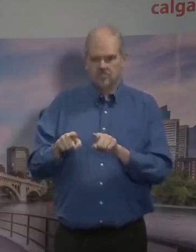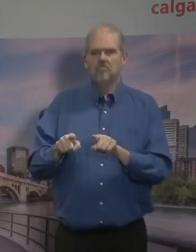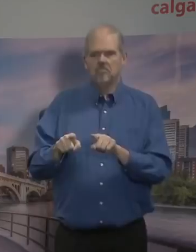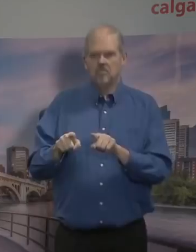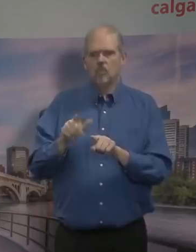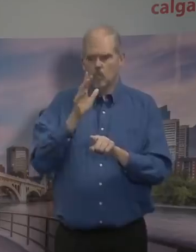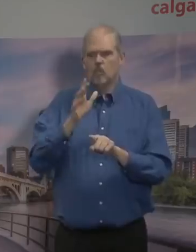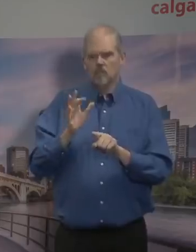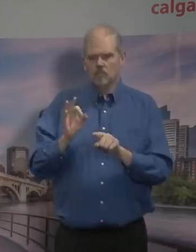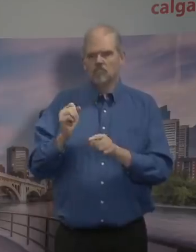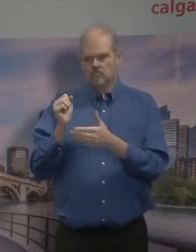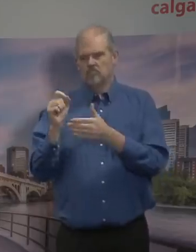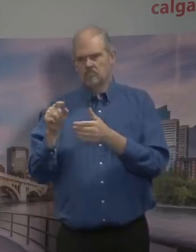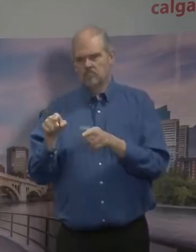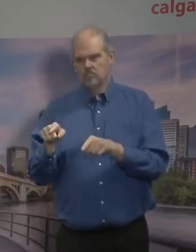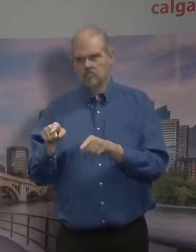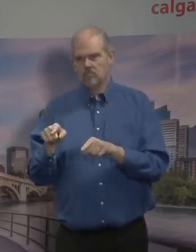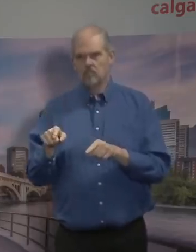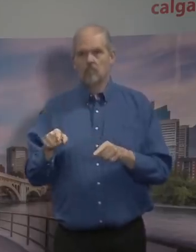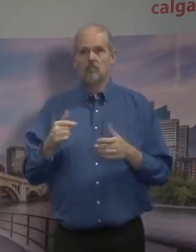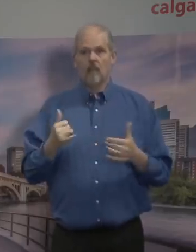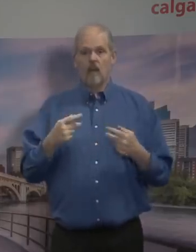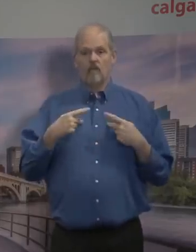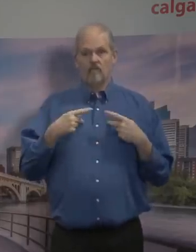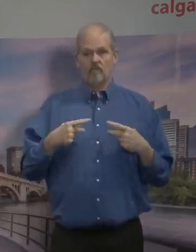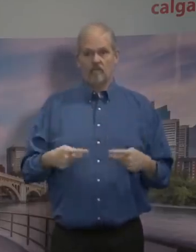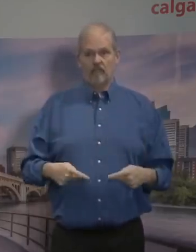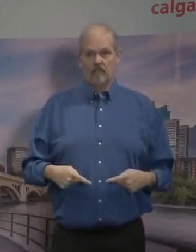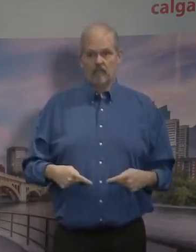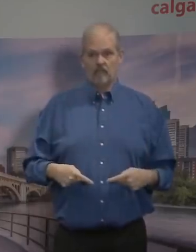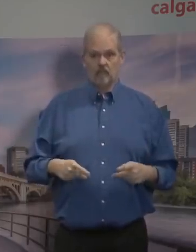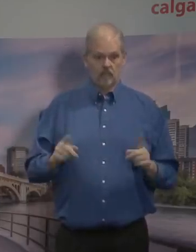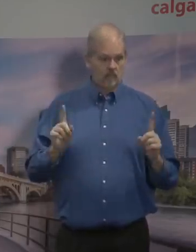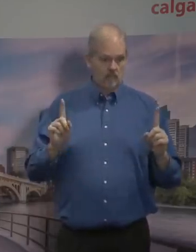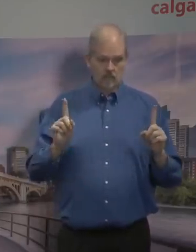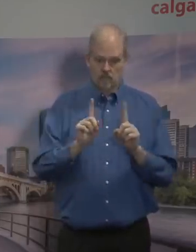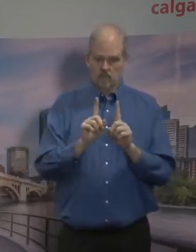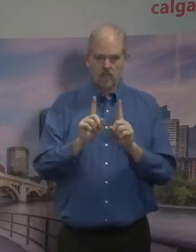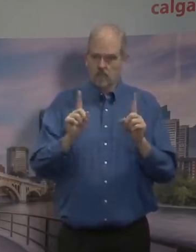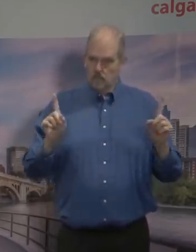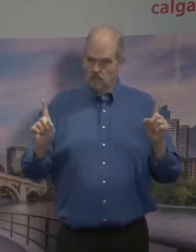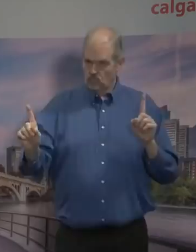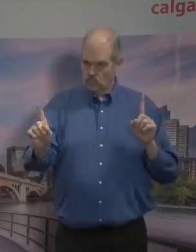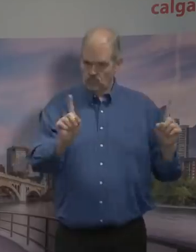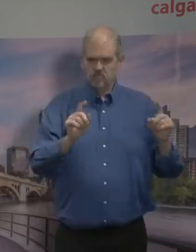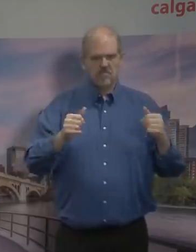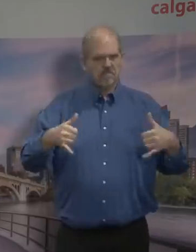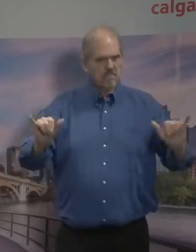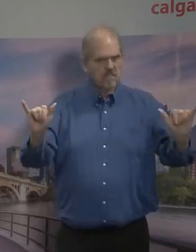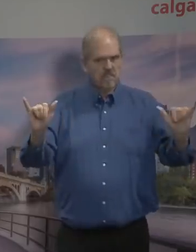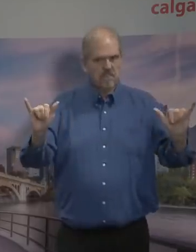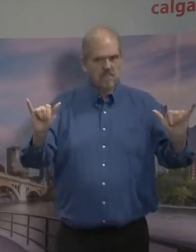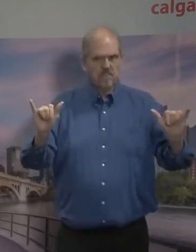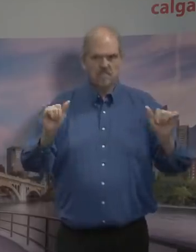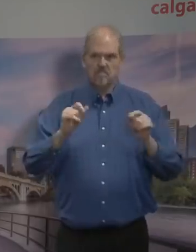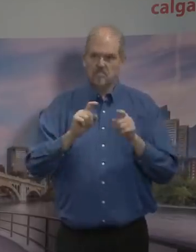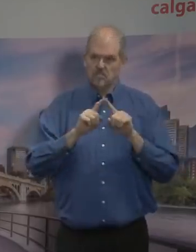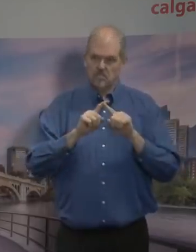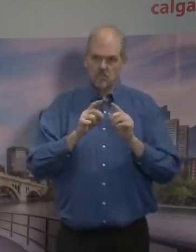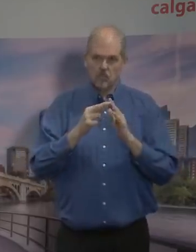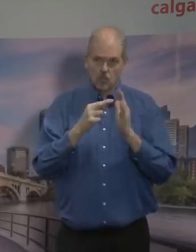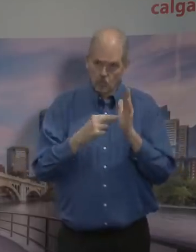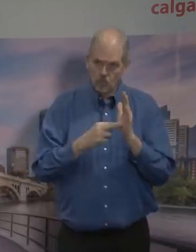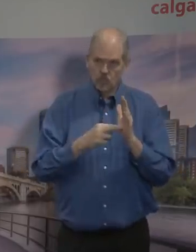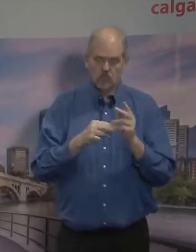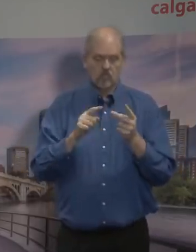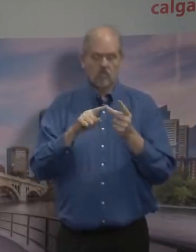distancing and mass gathering restrictions remain in place. Groups of more than 15 people, you must stay two